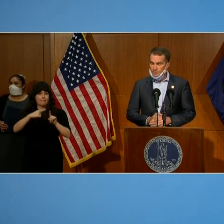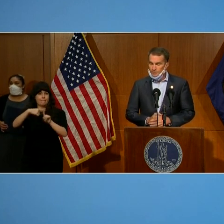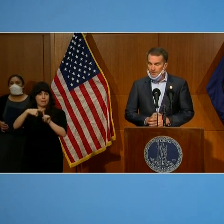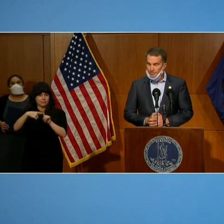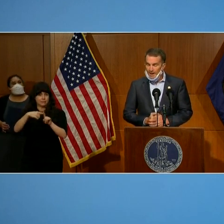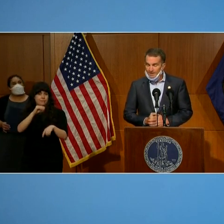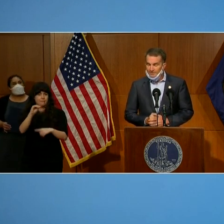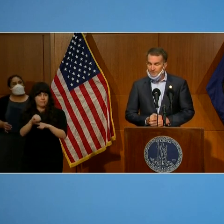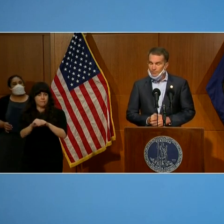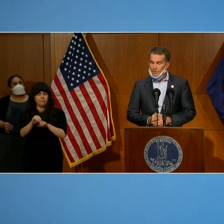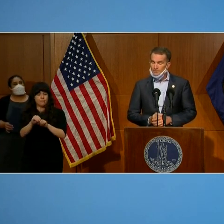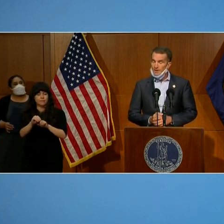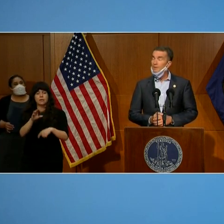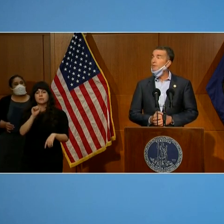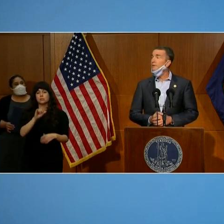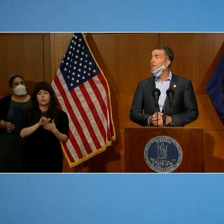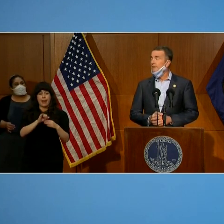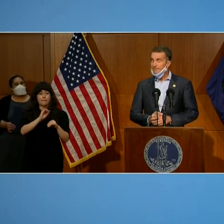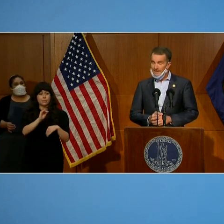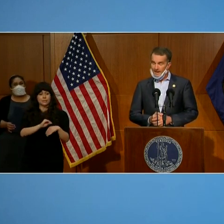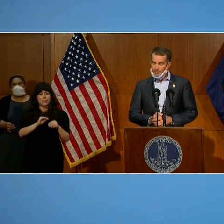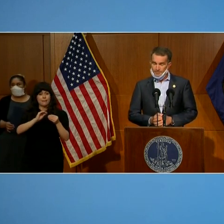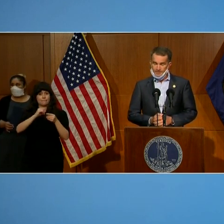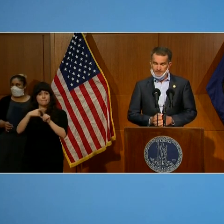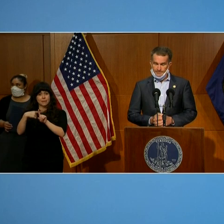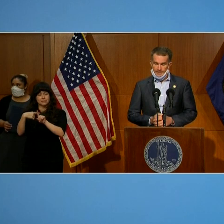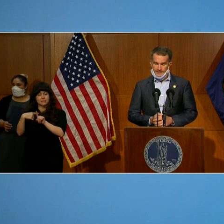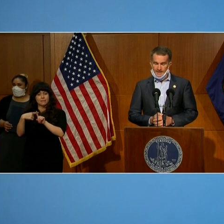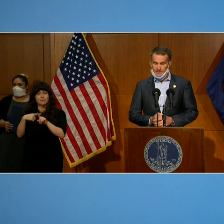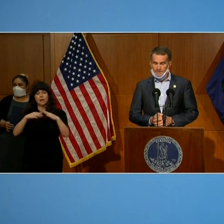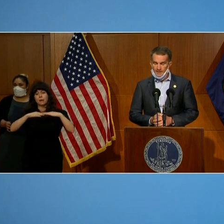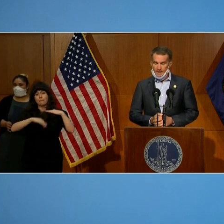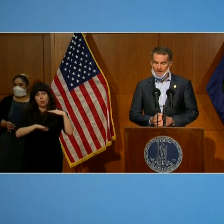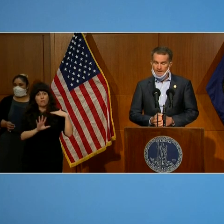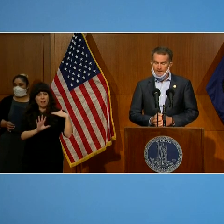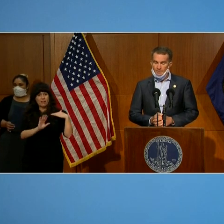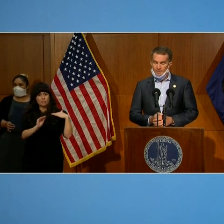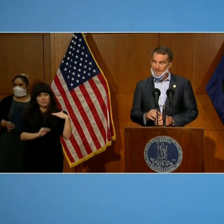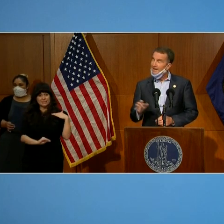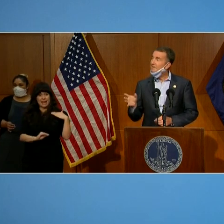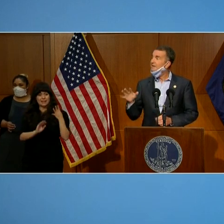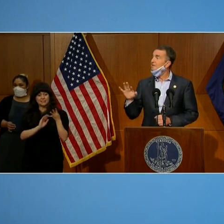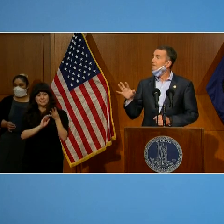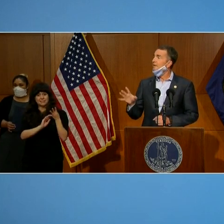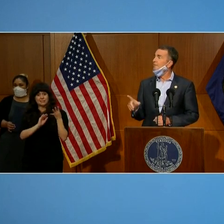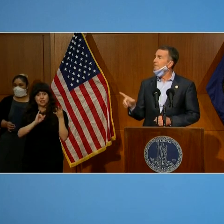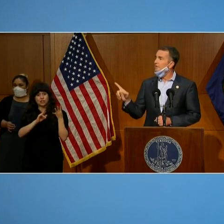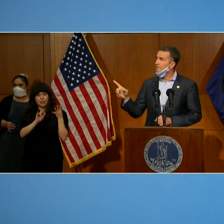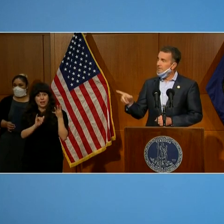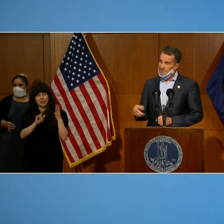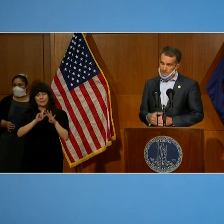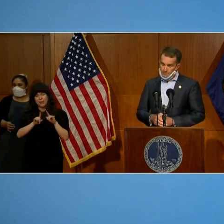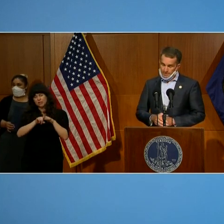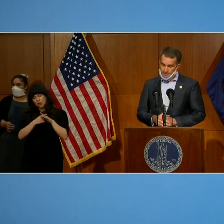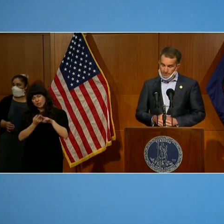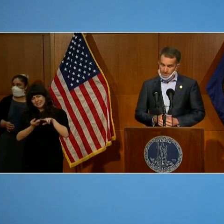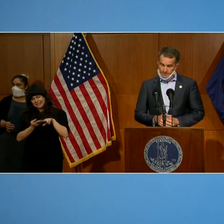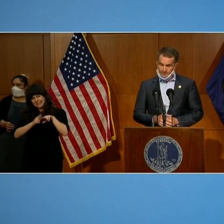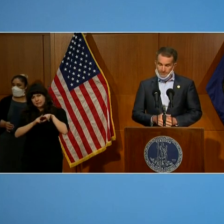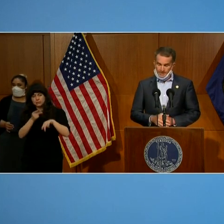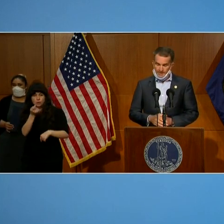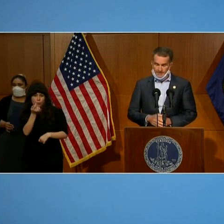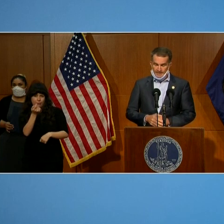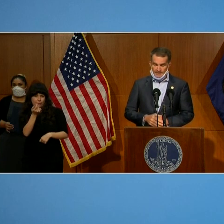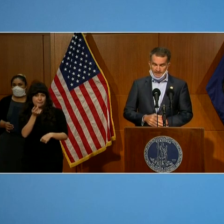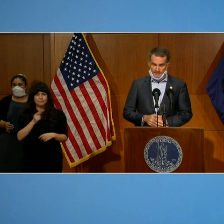region's percent positive was under 5 percent in late July, but that is inching up just a little bit, as you can